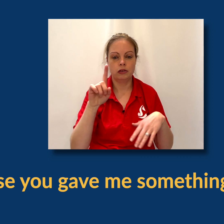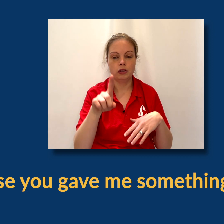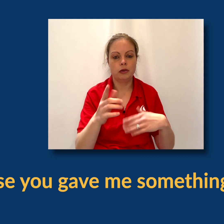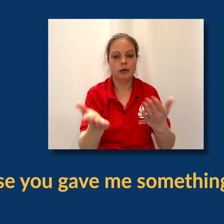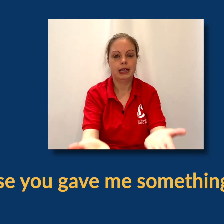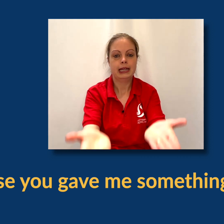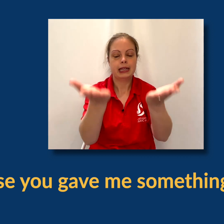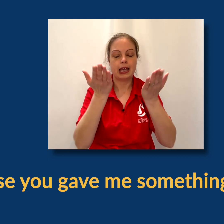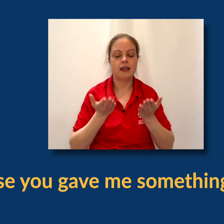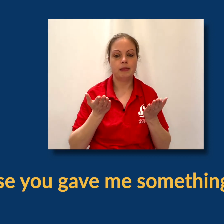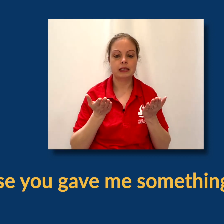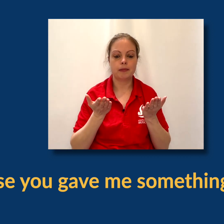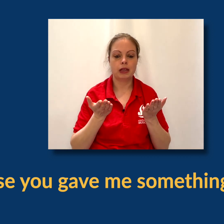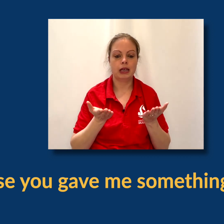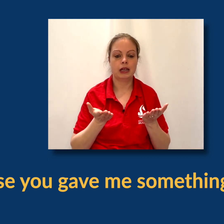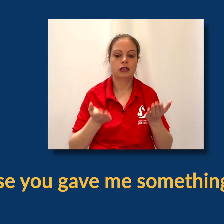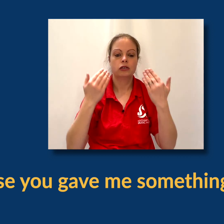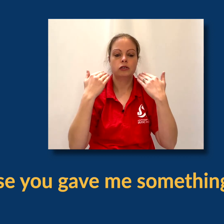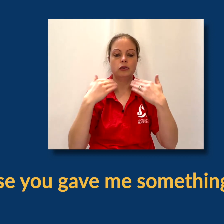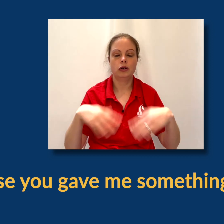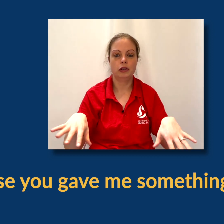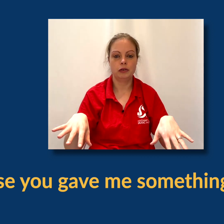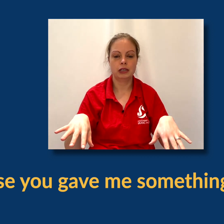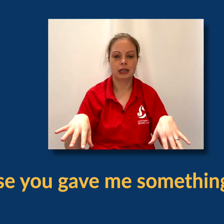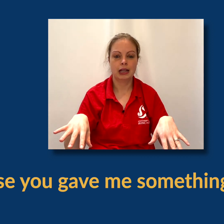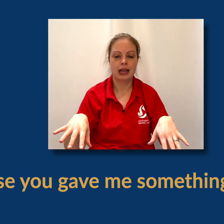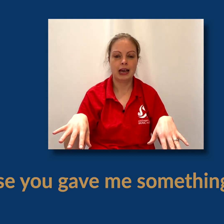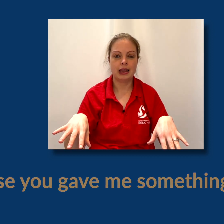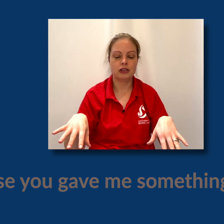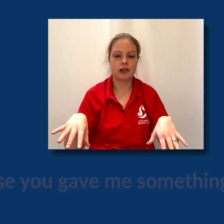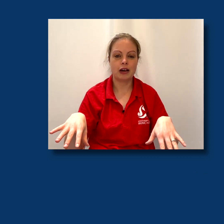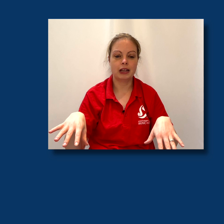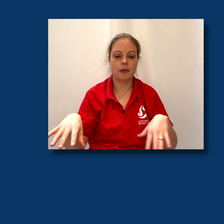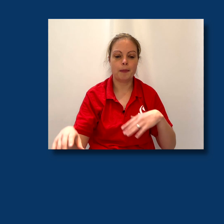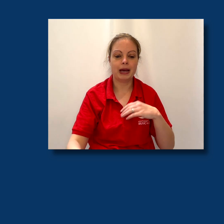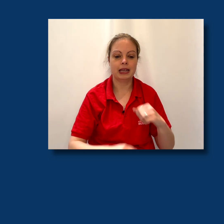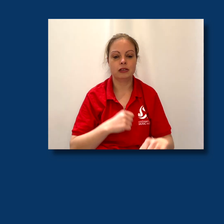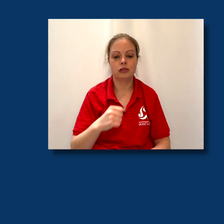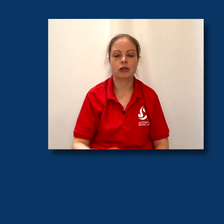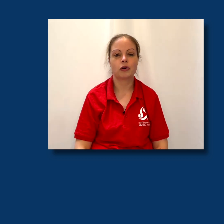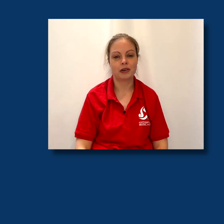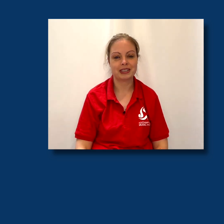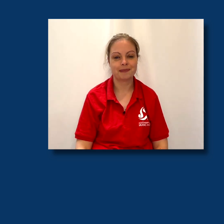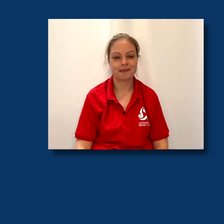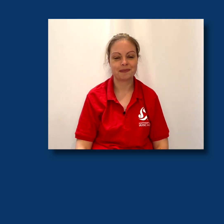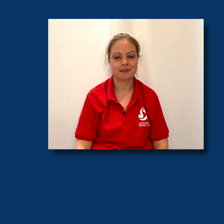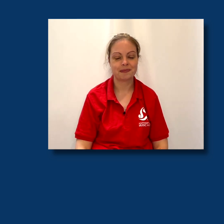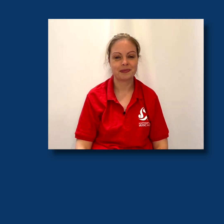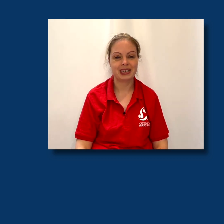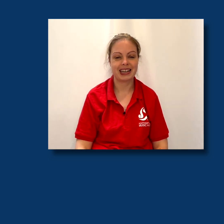Because you gave me something to lose and then straight after that we're back into the chorus.